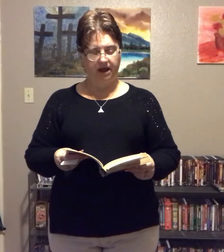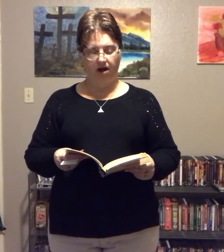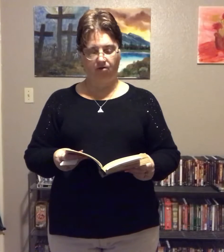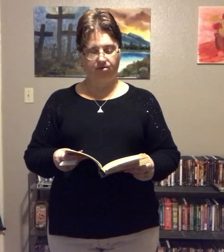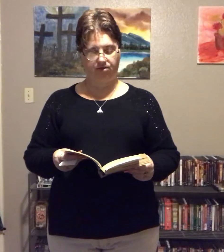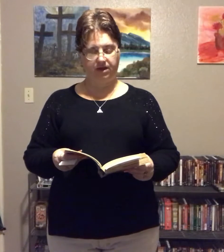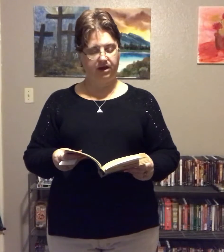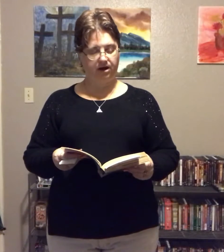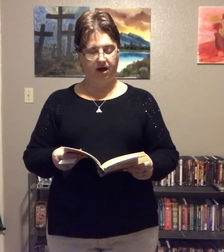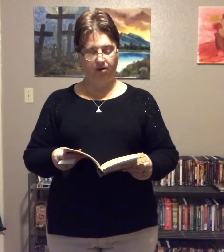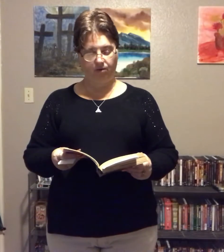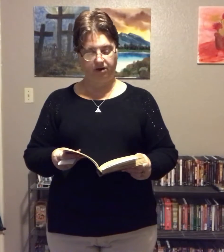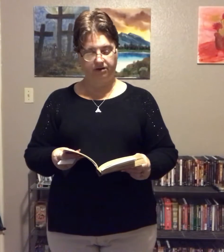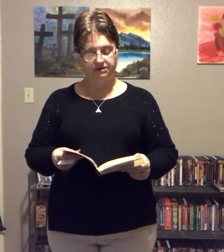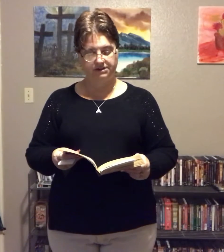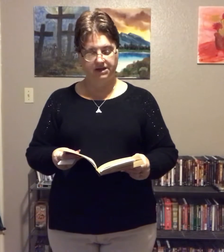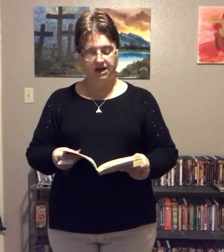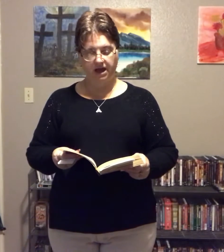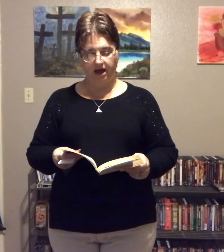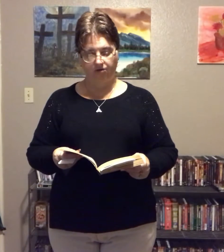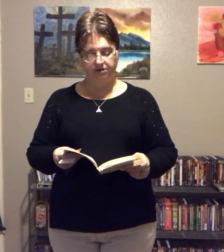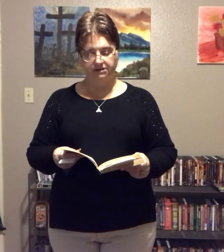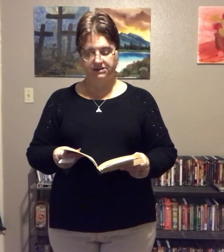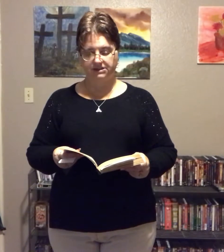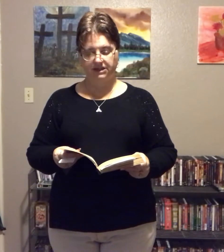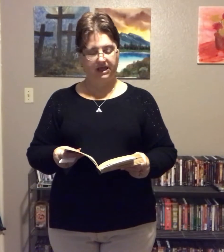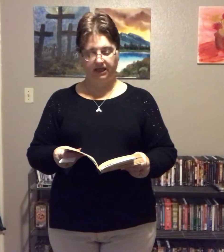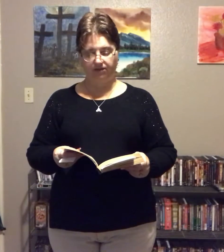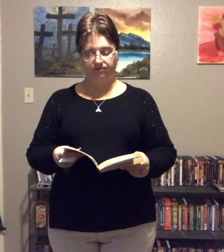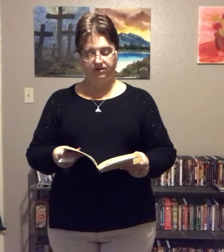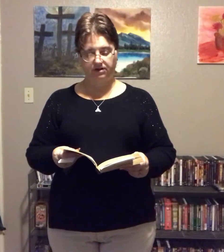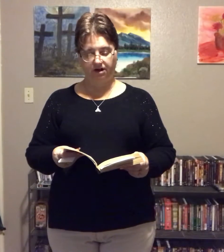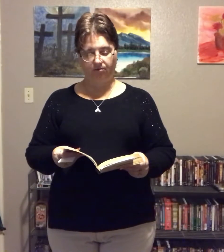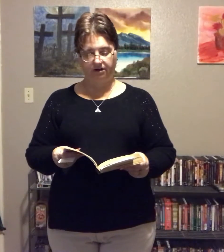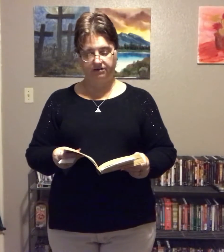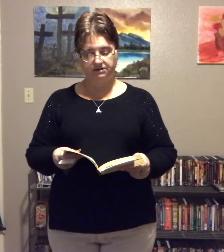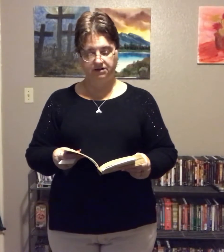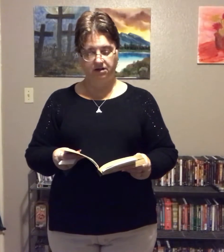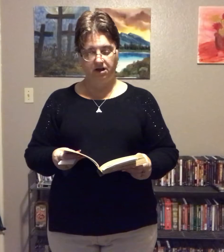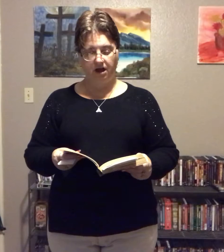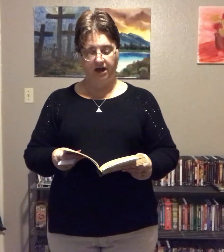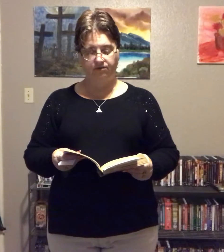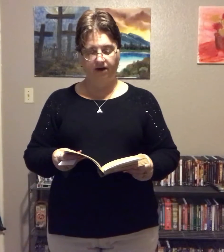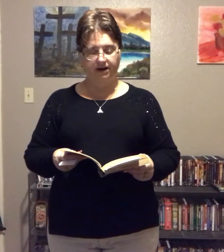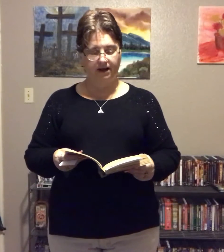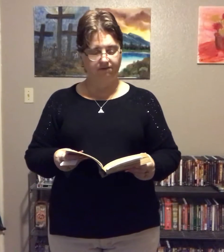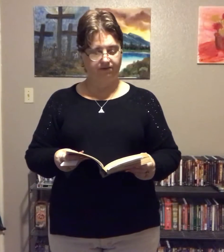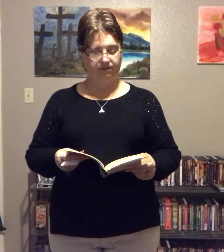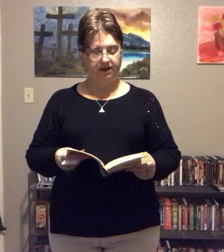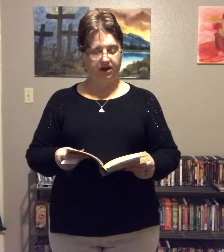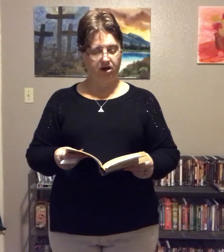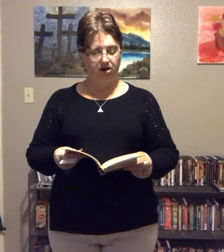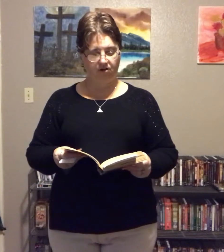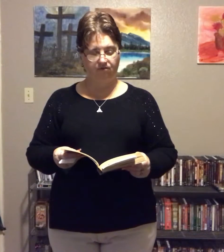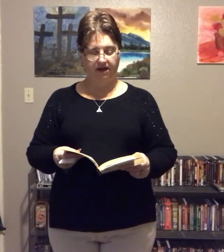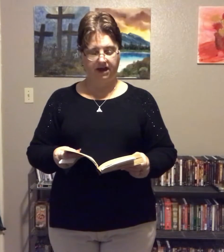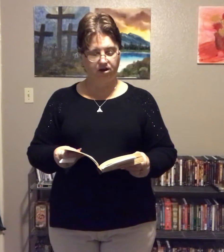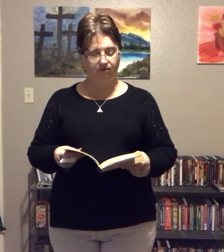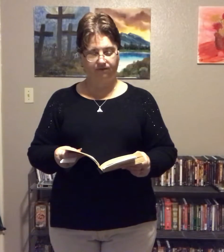How thin I was. How enslaved I was. I tried everything. Low fat. No